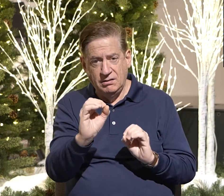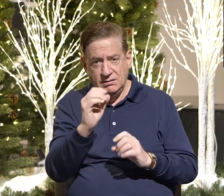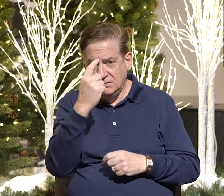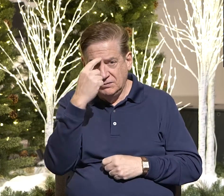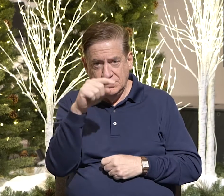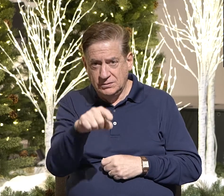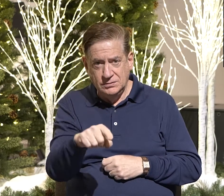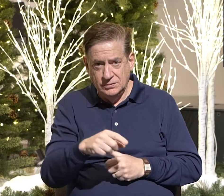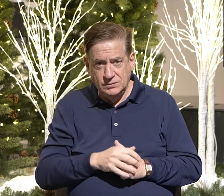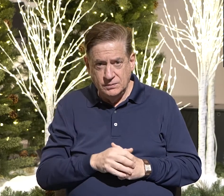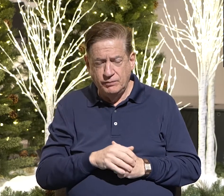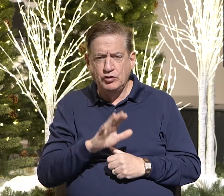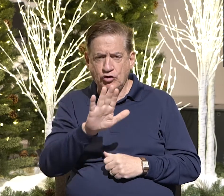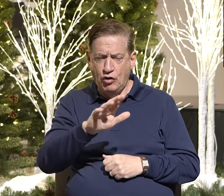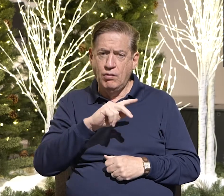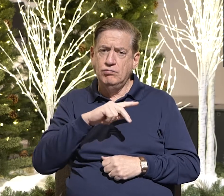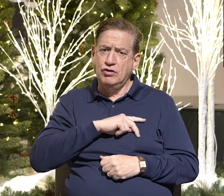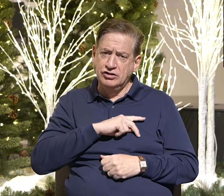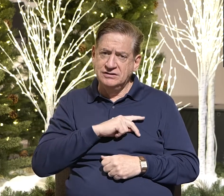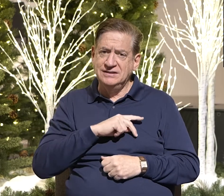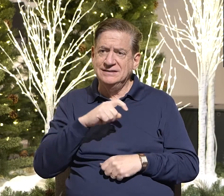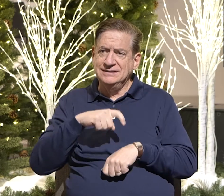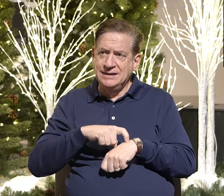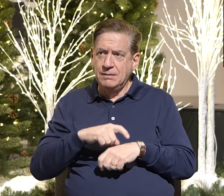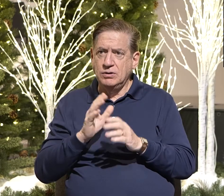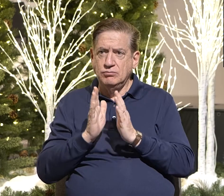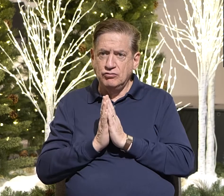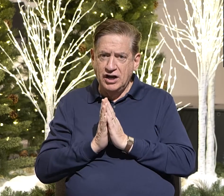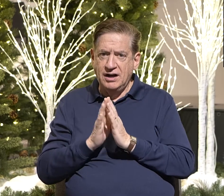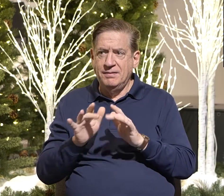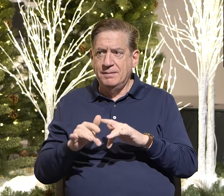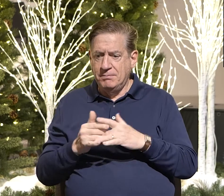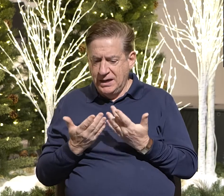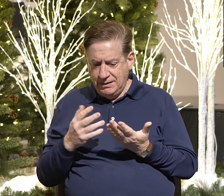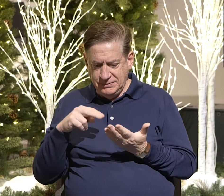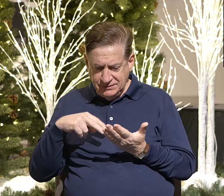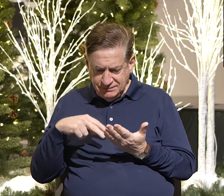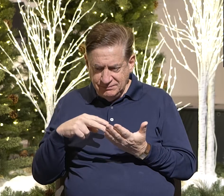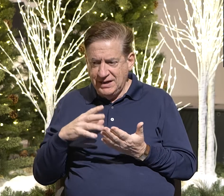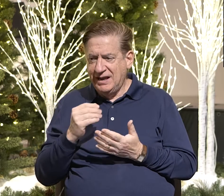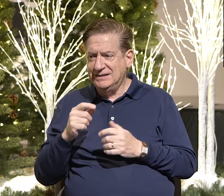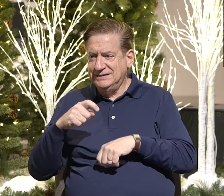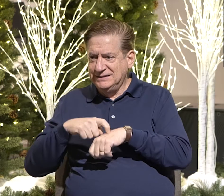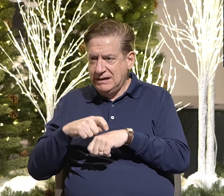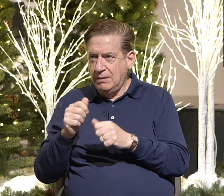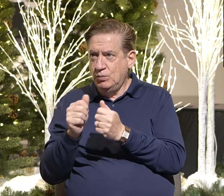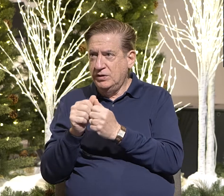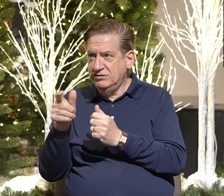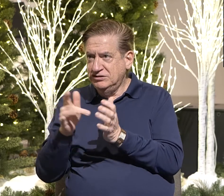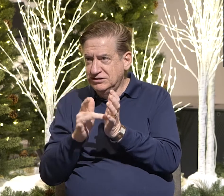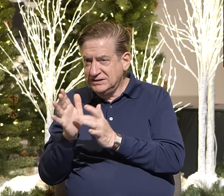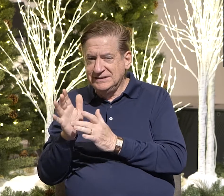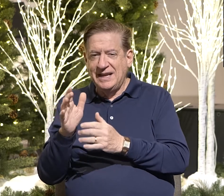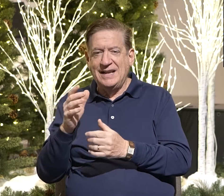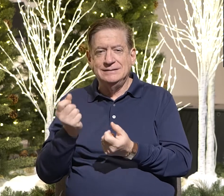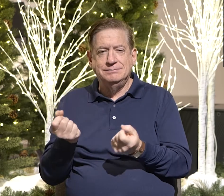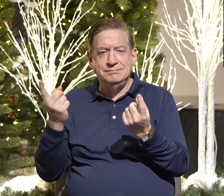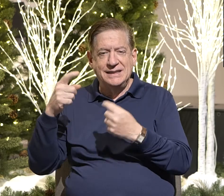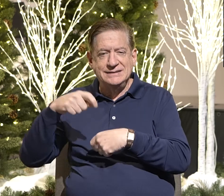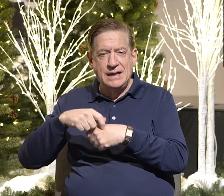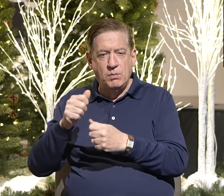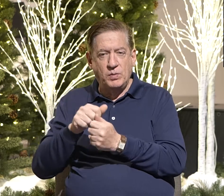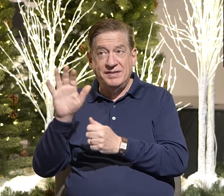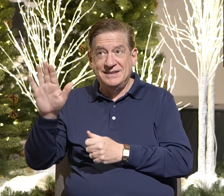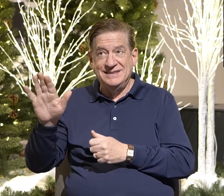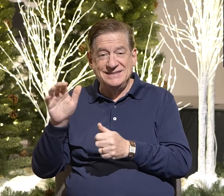Personal time in prayer in the Bible is time with Jesus. And then his spending time with his followers is here and during the week